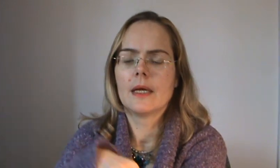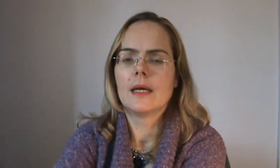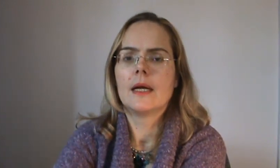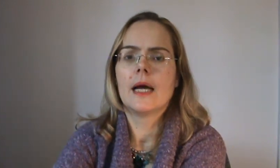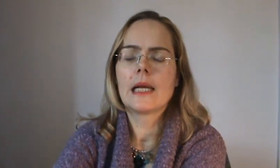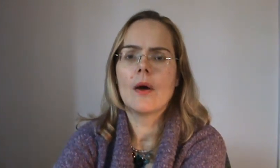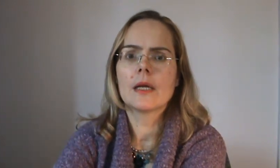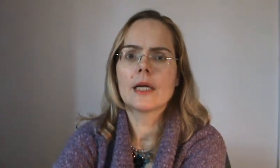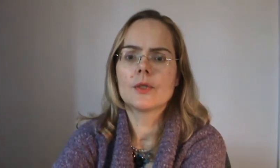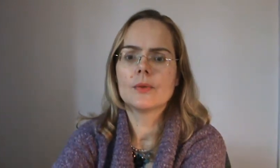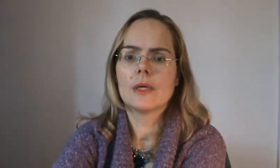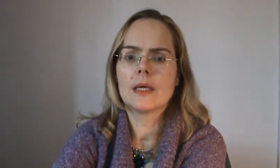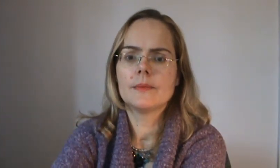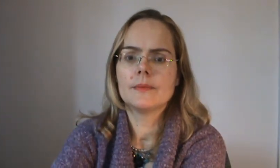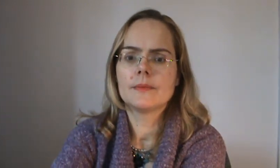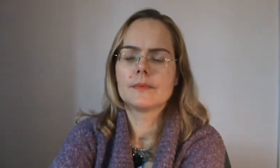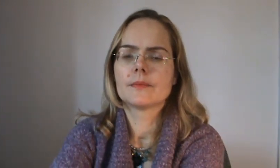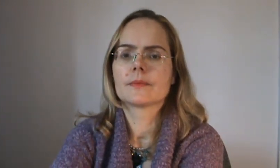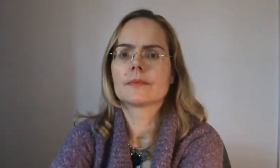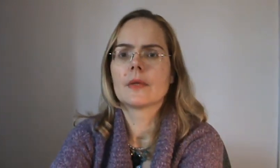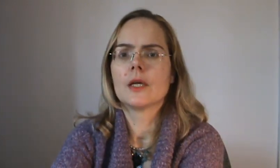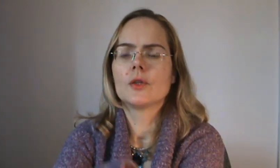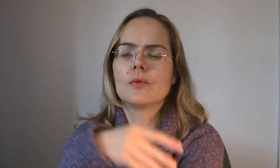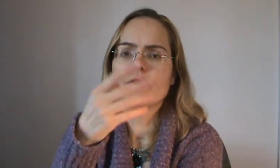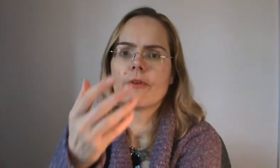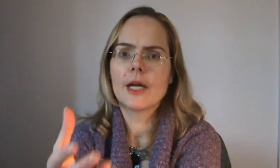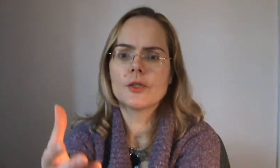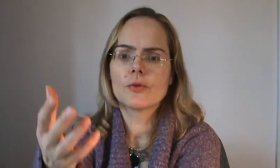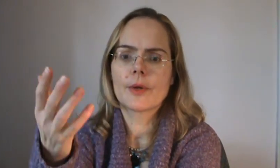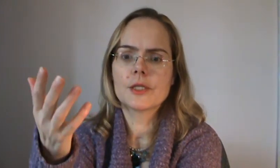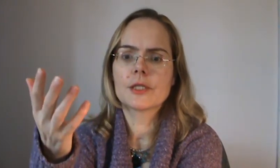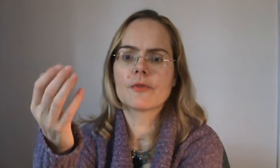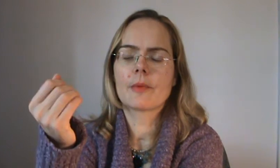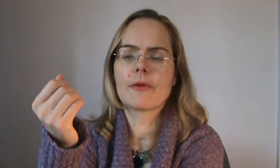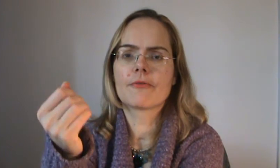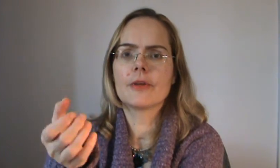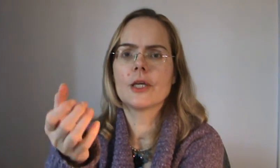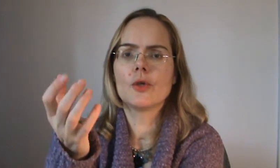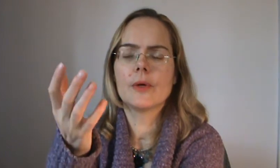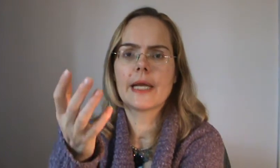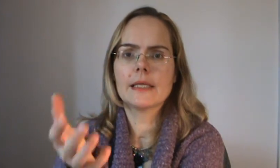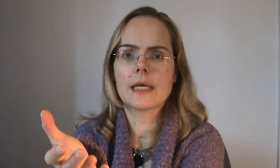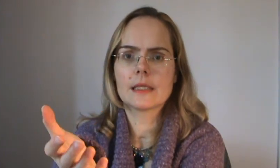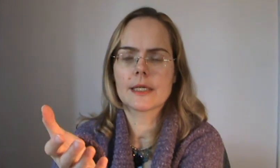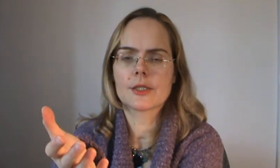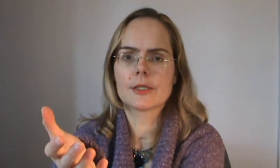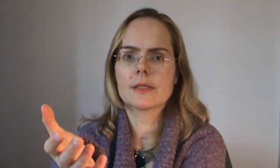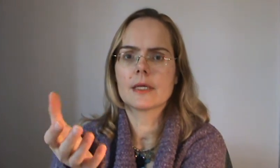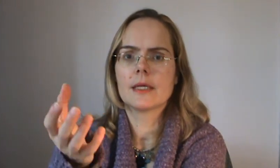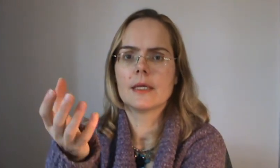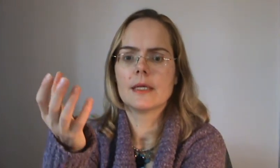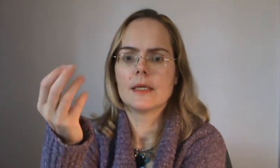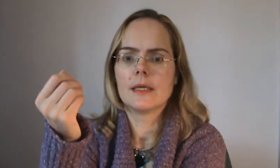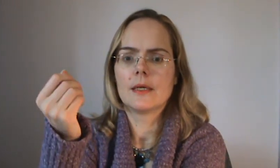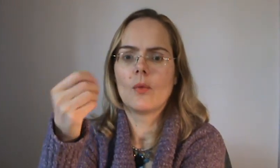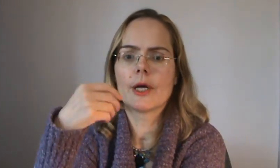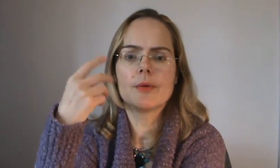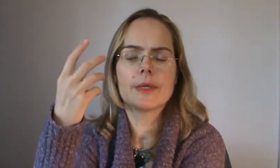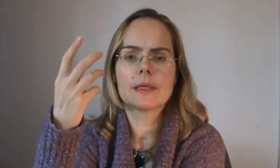And now I'd like to invite you to register for my free Q&A tele-sessions where you can